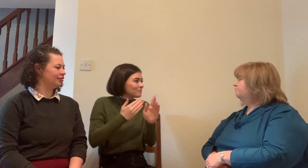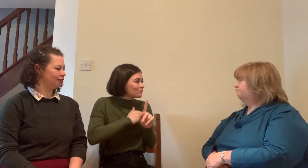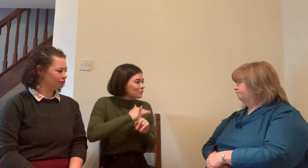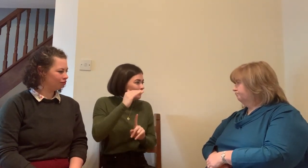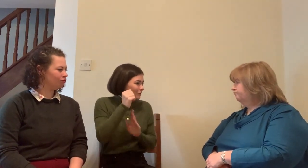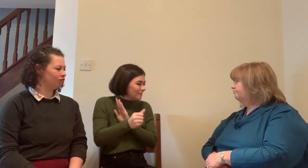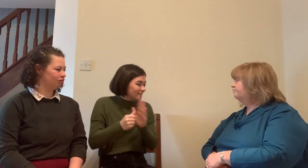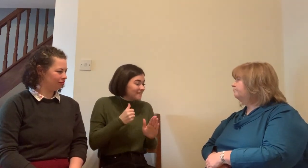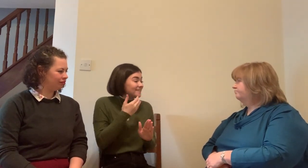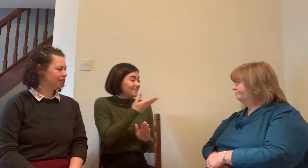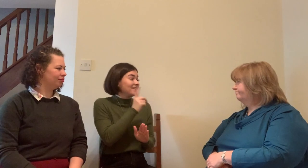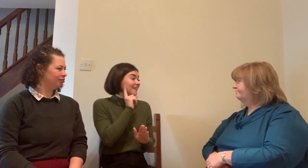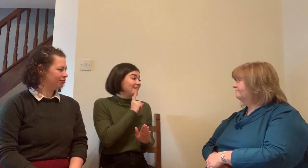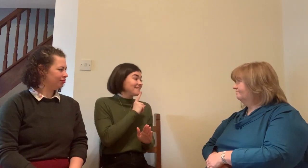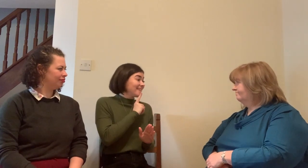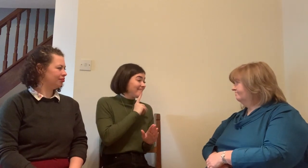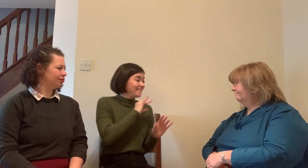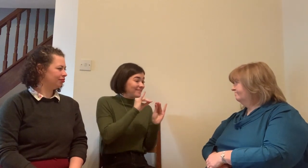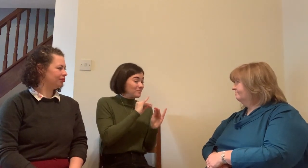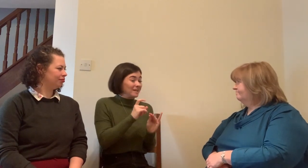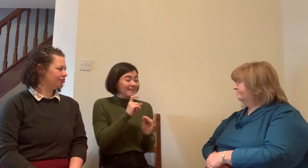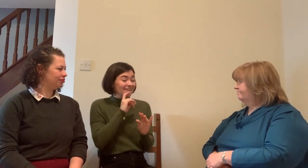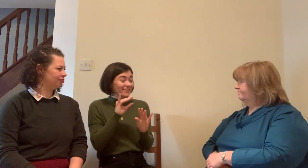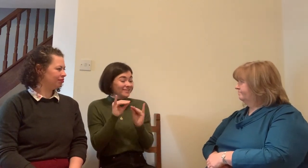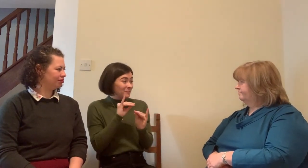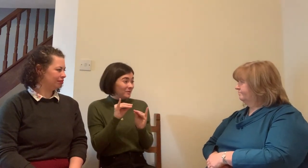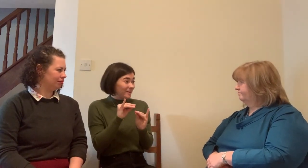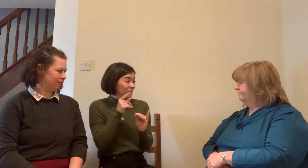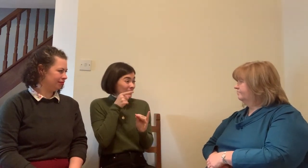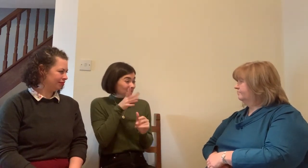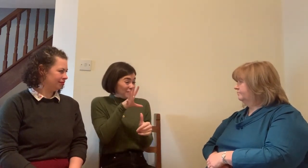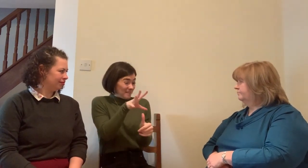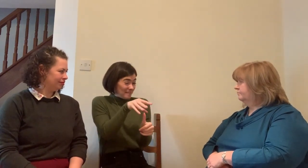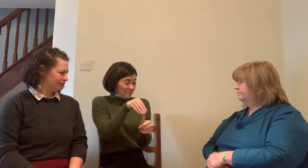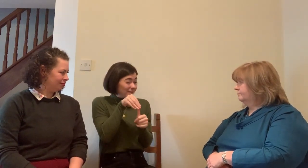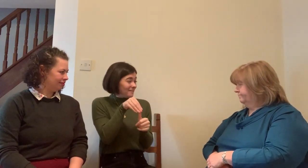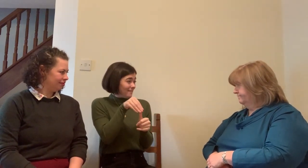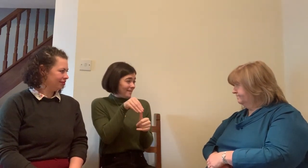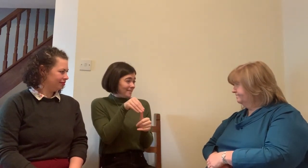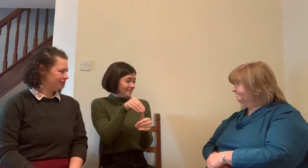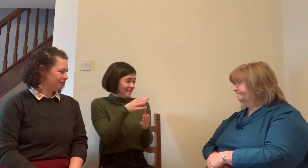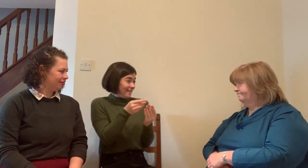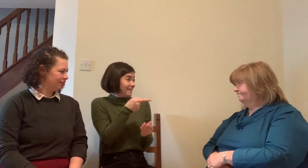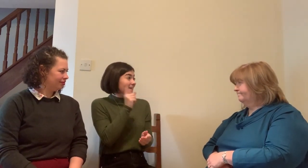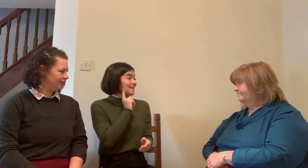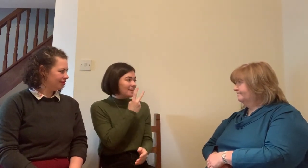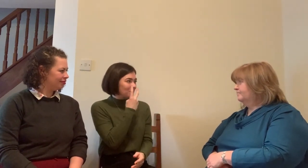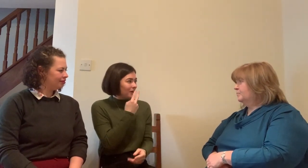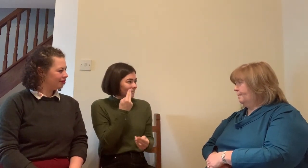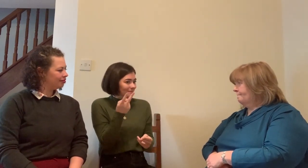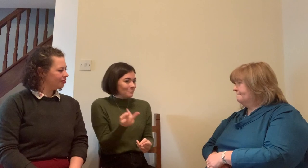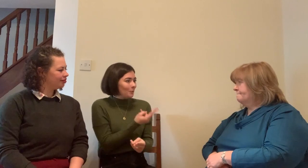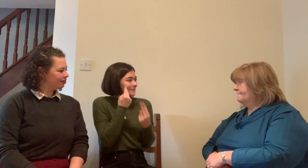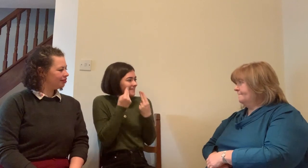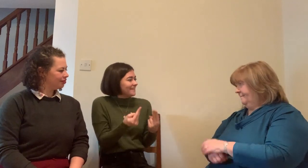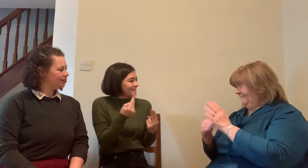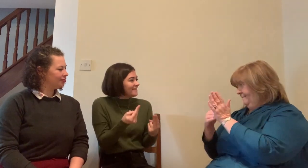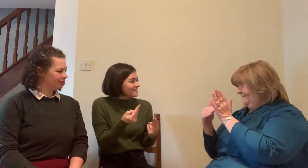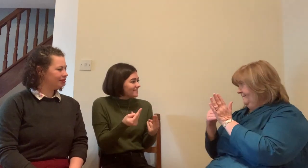yes you can and the leg tapping on the leg is keep going I'm listening to you for a deaf blind person sometimes they may be signing people walk